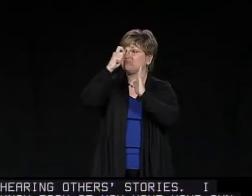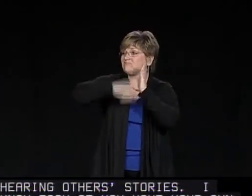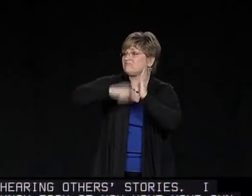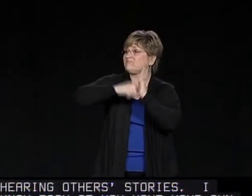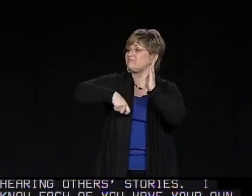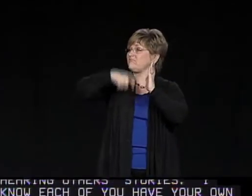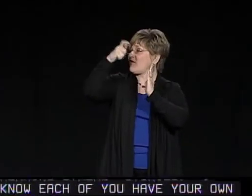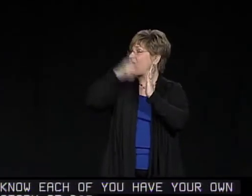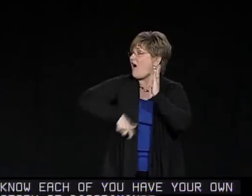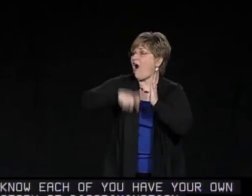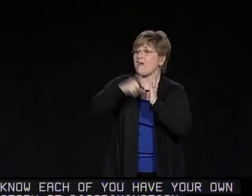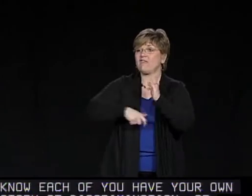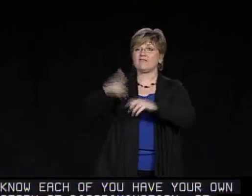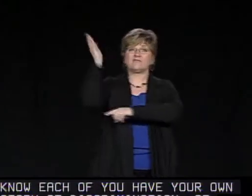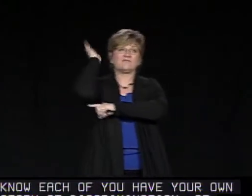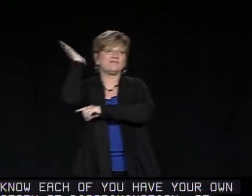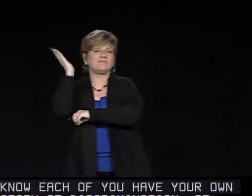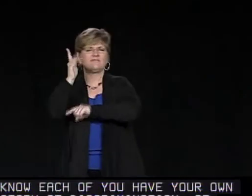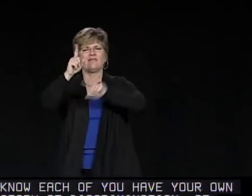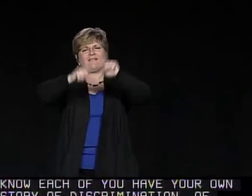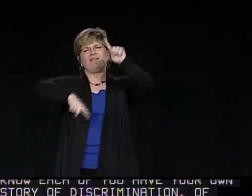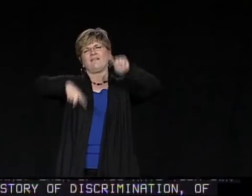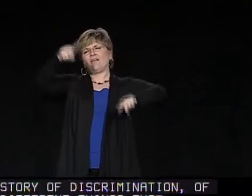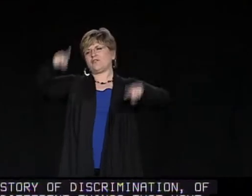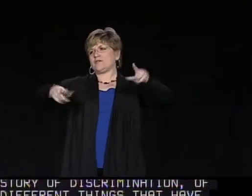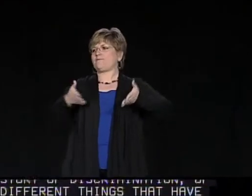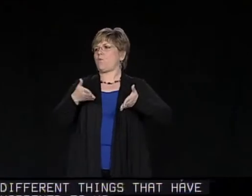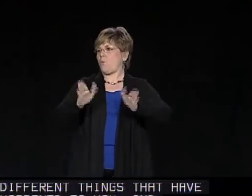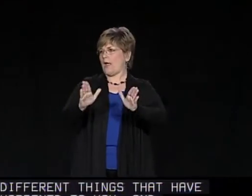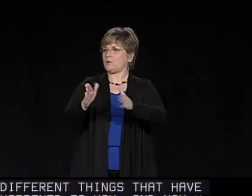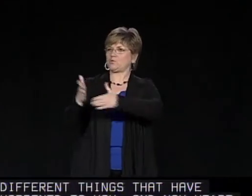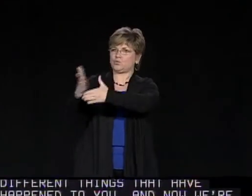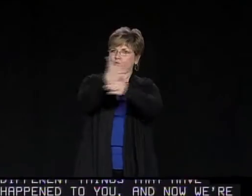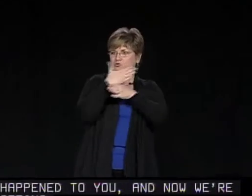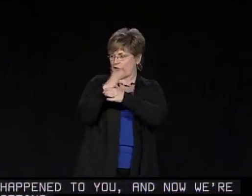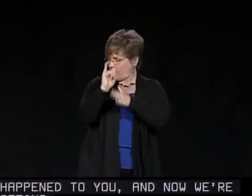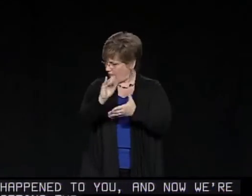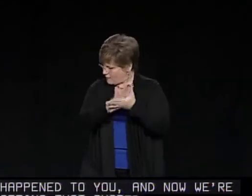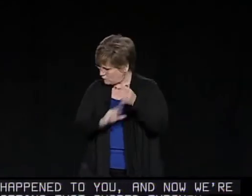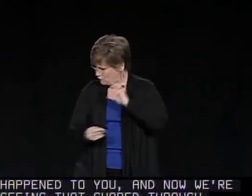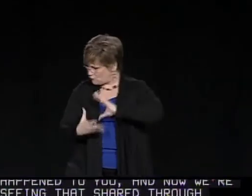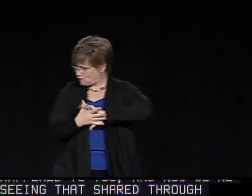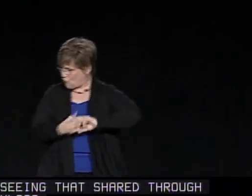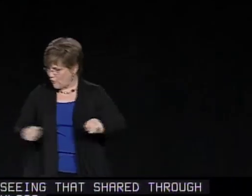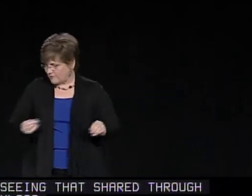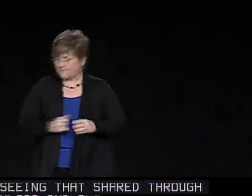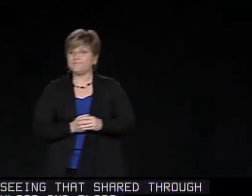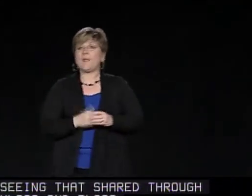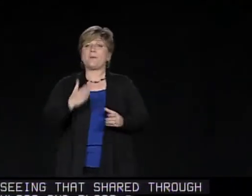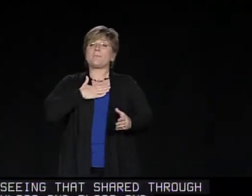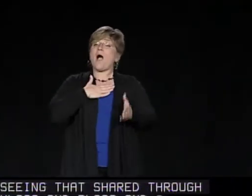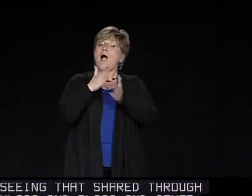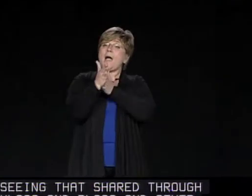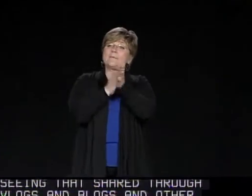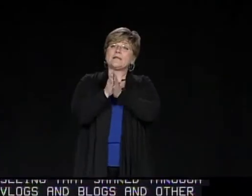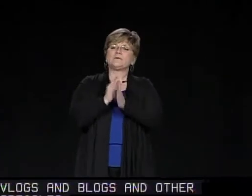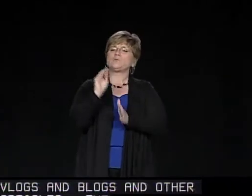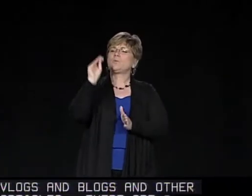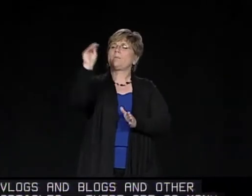happened to you. And now we're seeing that shared through vlogs and blogs and other articles. There are so many ways that you can share your story